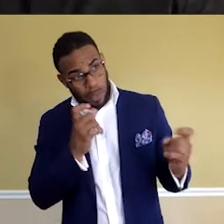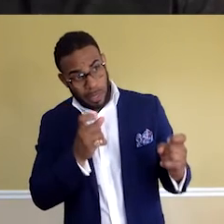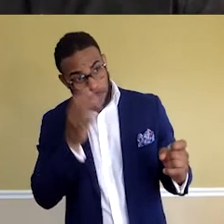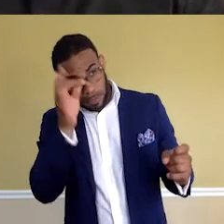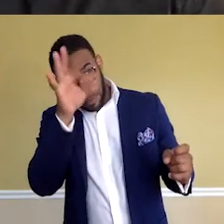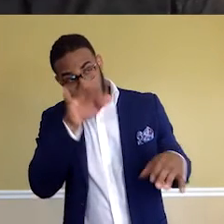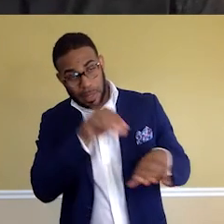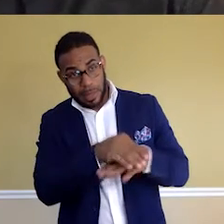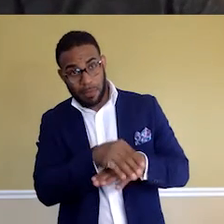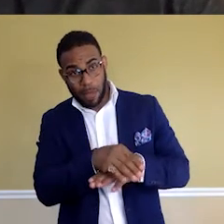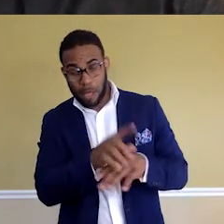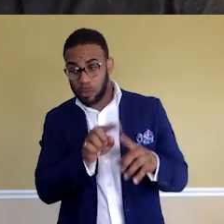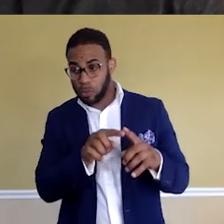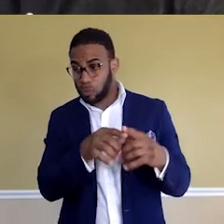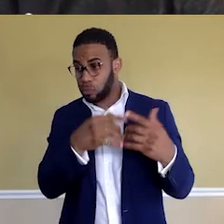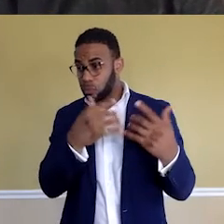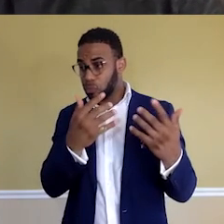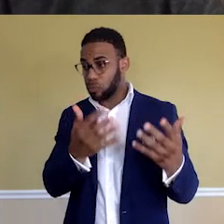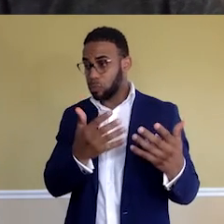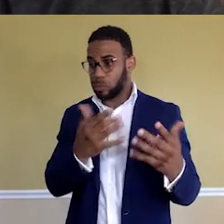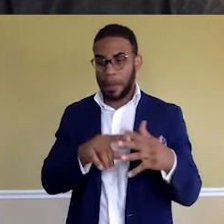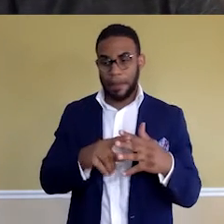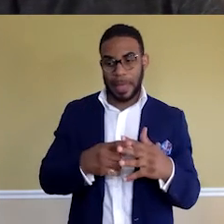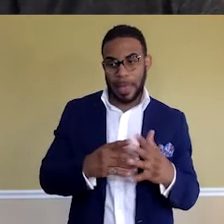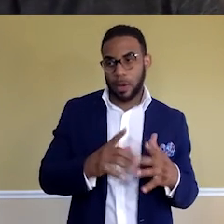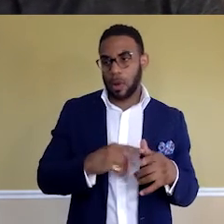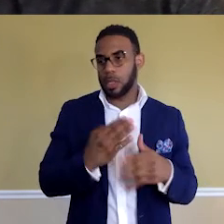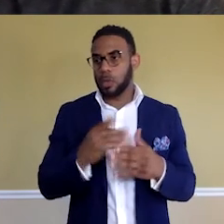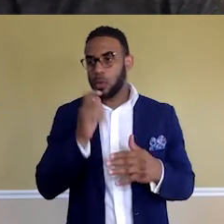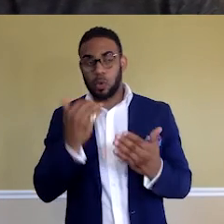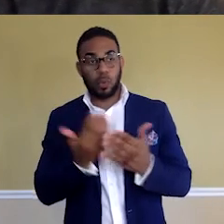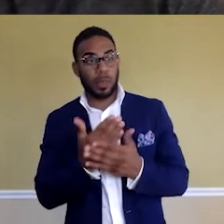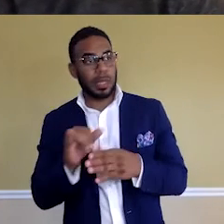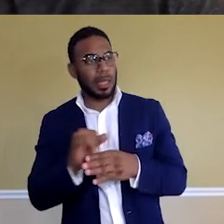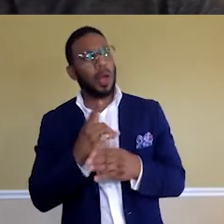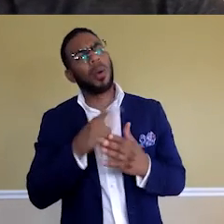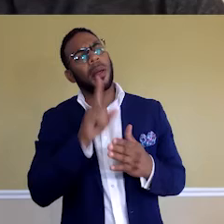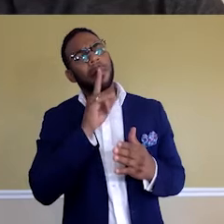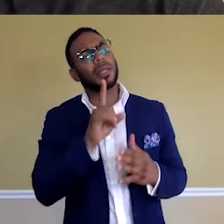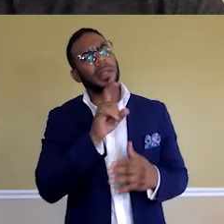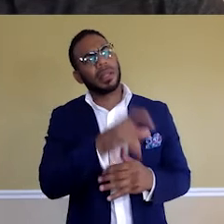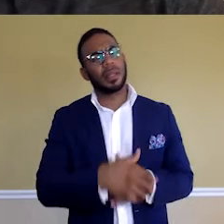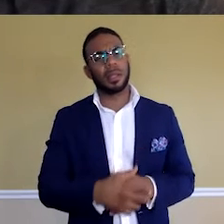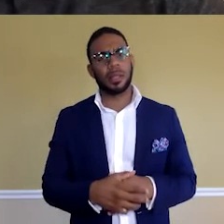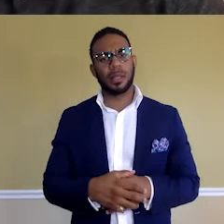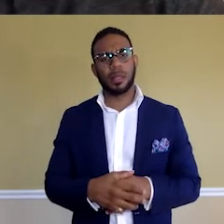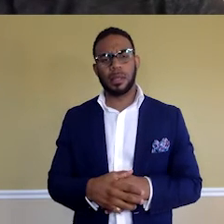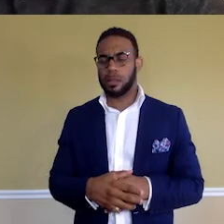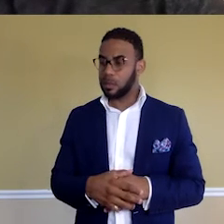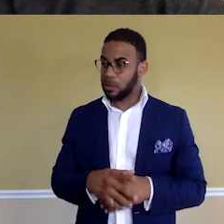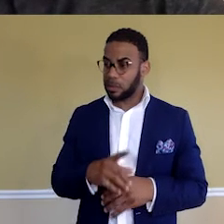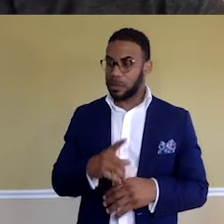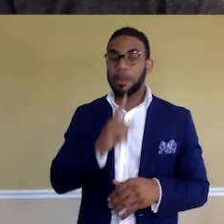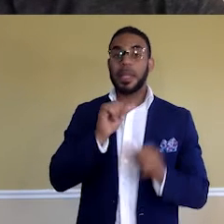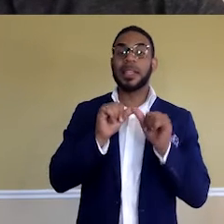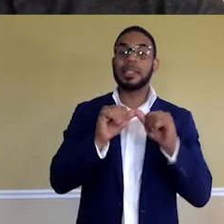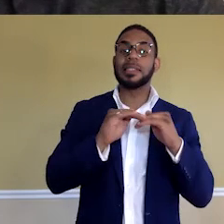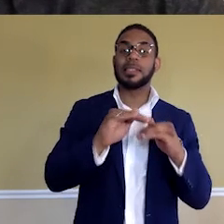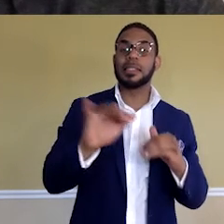advice to a beginner or someone new in the industry, what would that be? Be consistent. Like, even